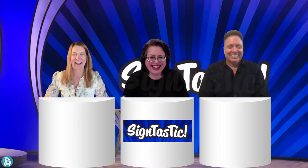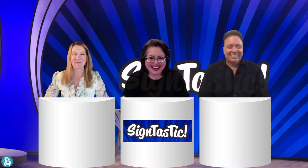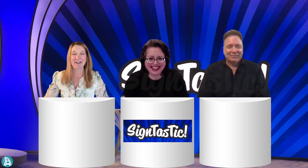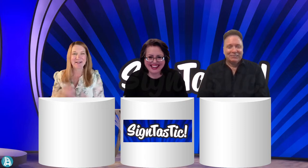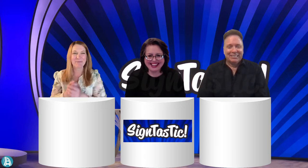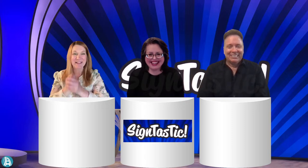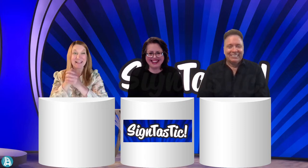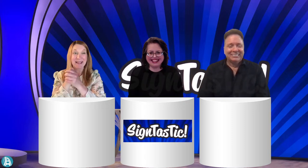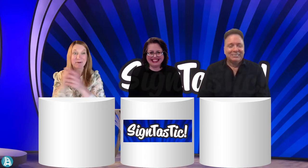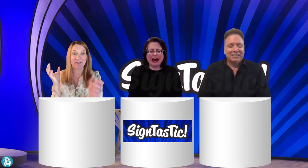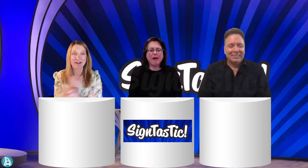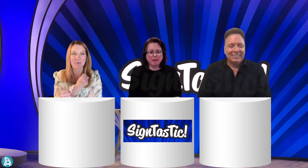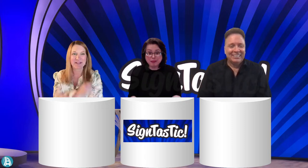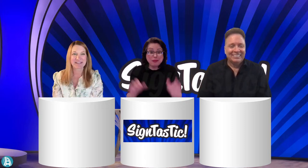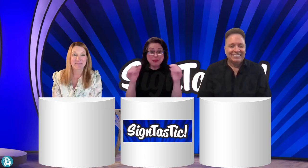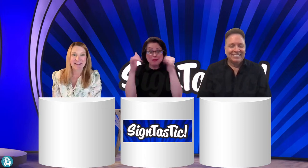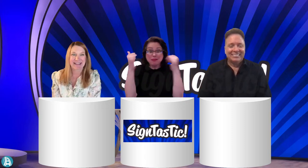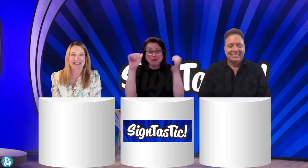Let's play a game. You're ready to win some money.